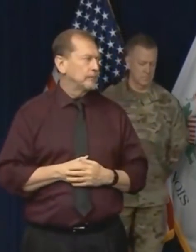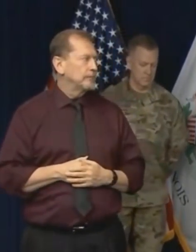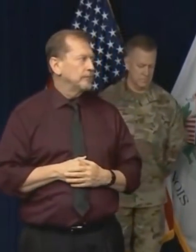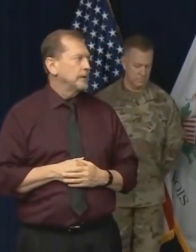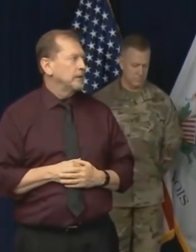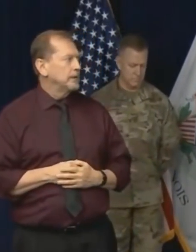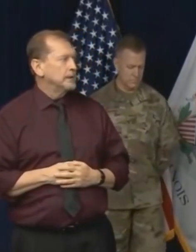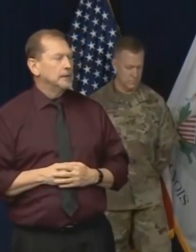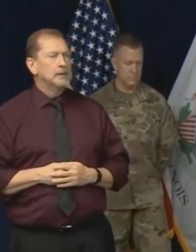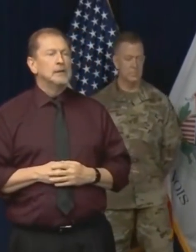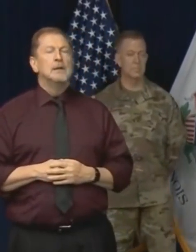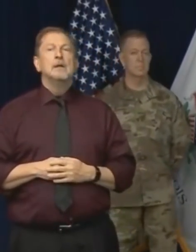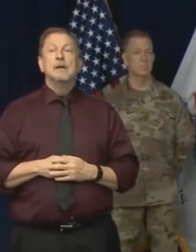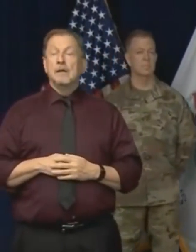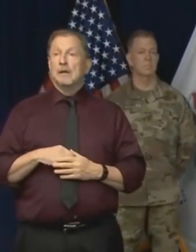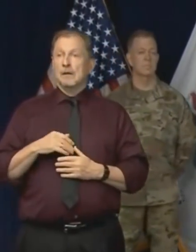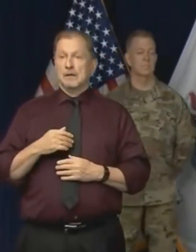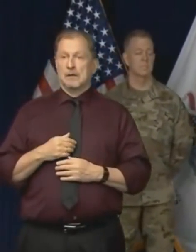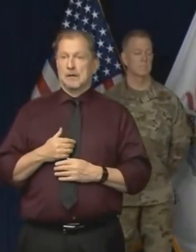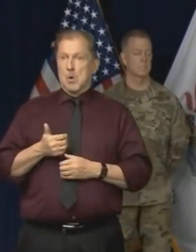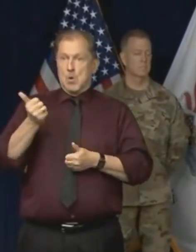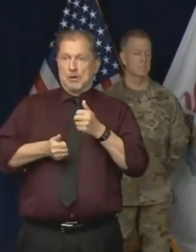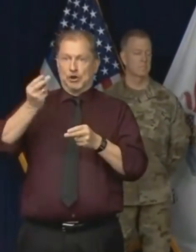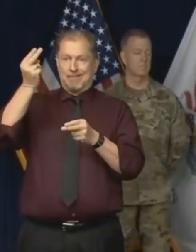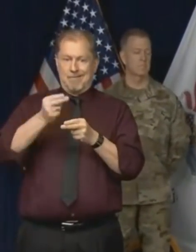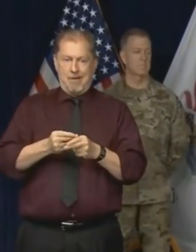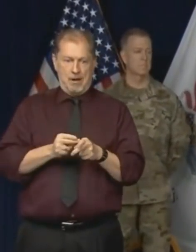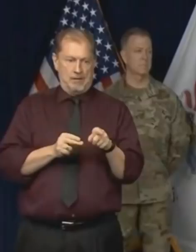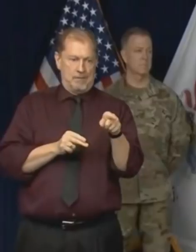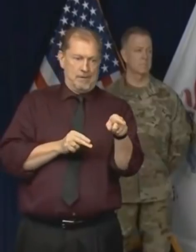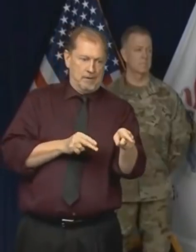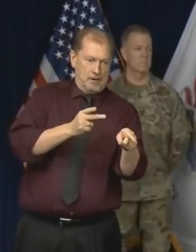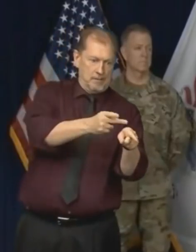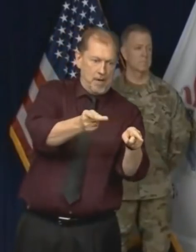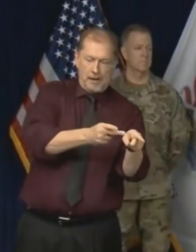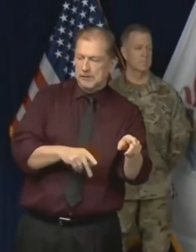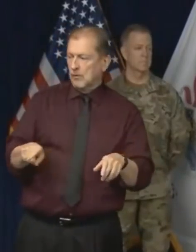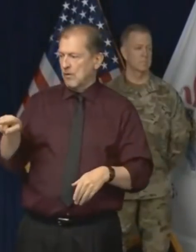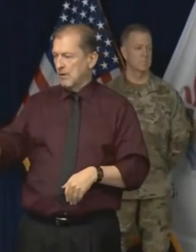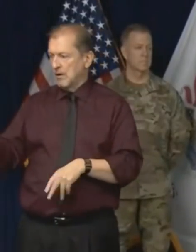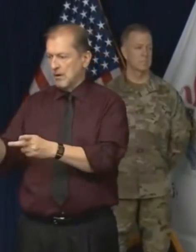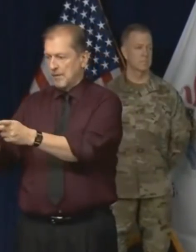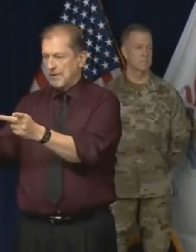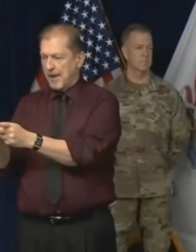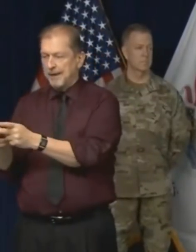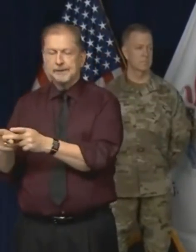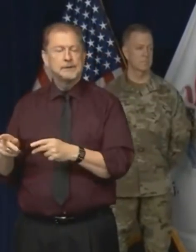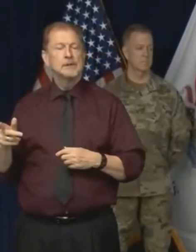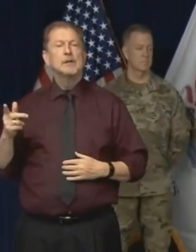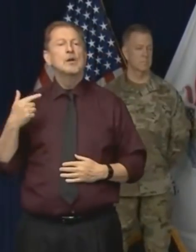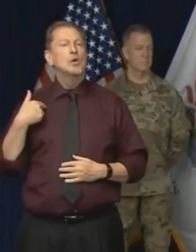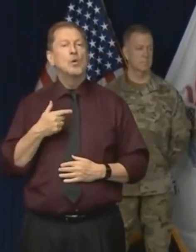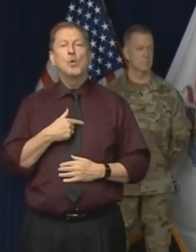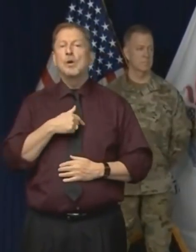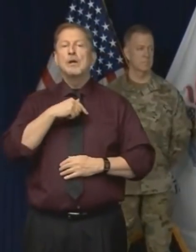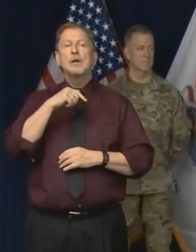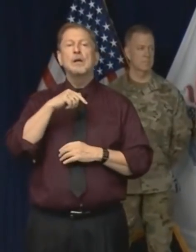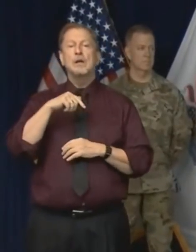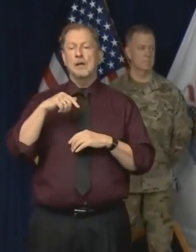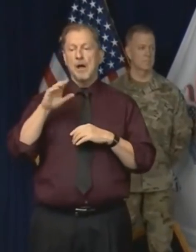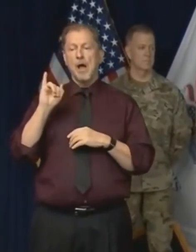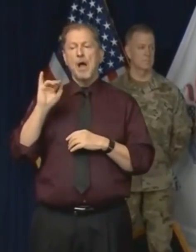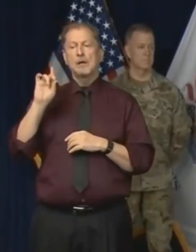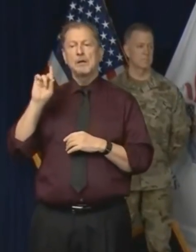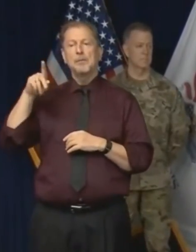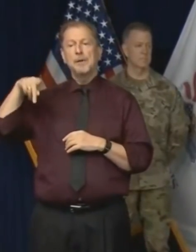So releasing information regarding outbreaks that happen in facilities is not something that's new to us. IDPH regularly